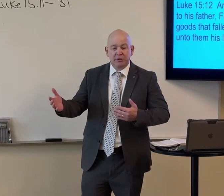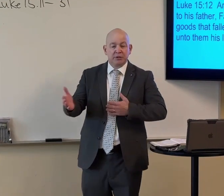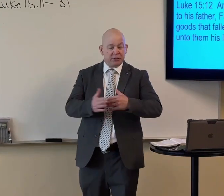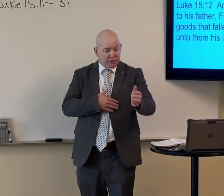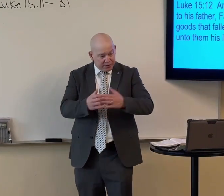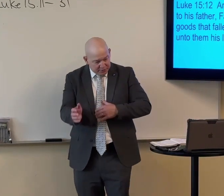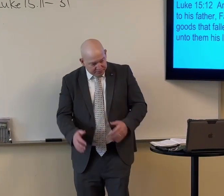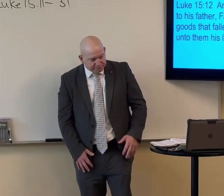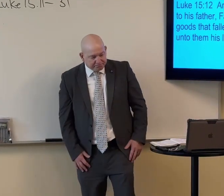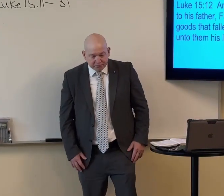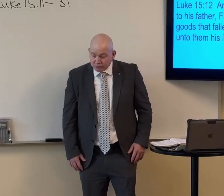So anyway,